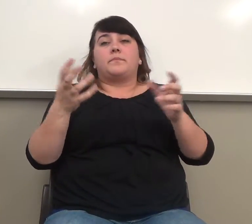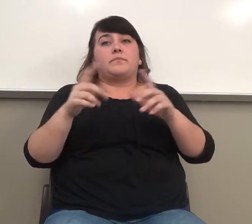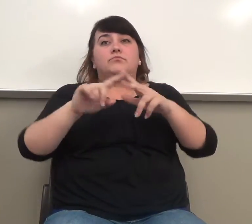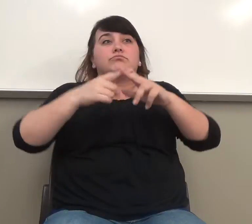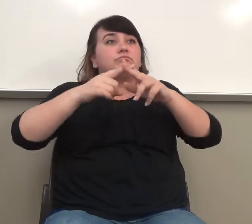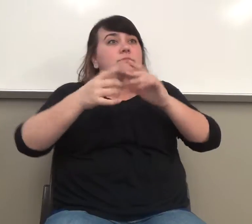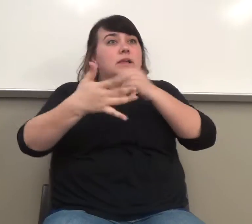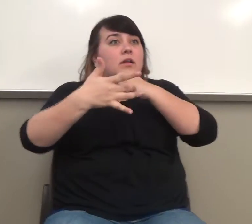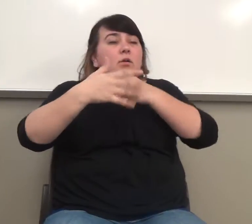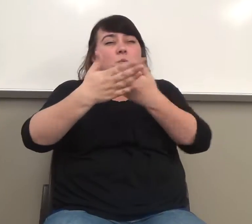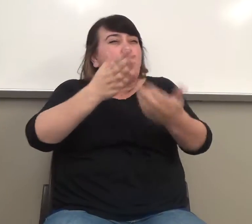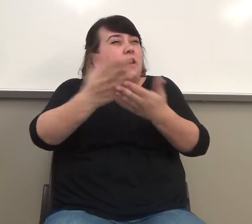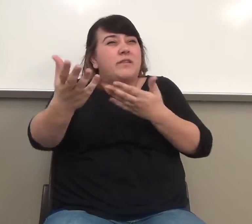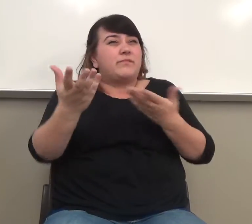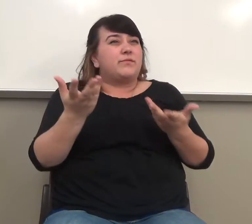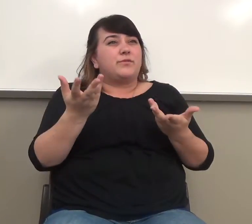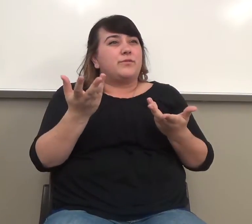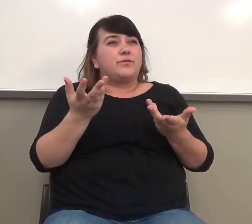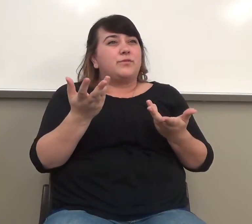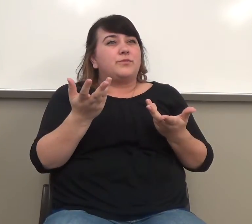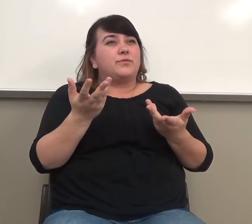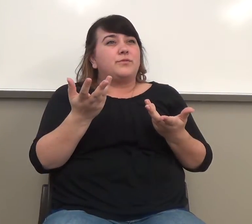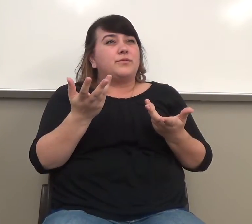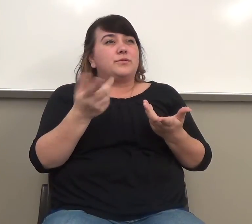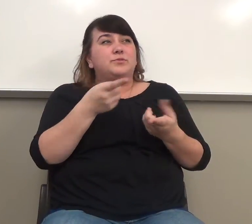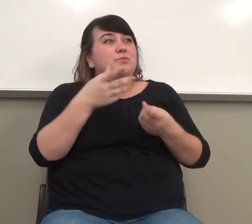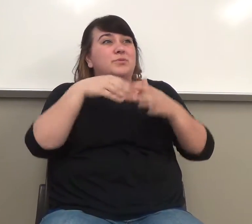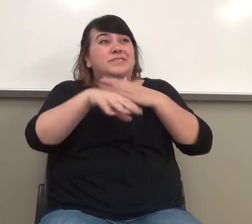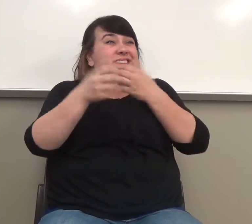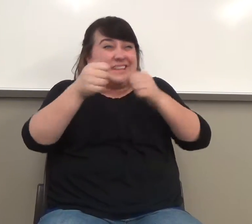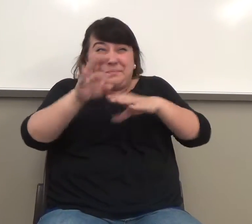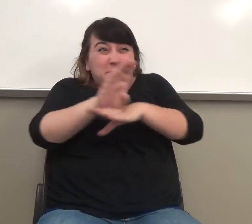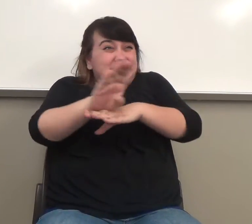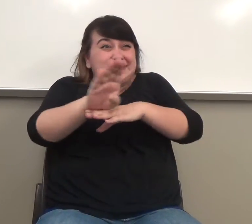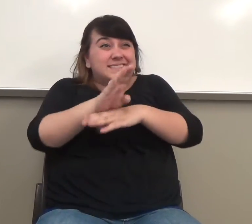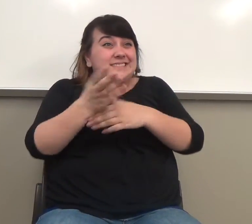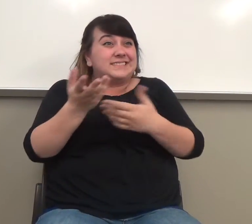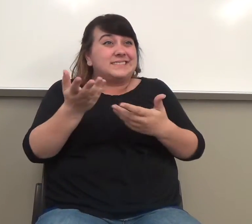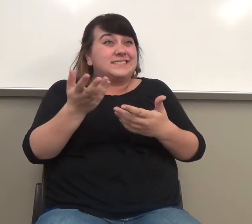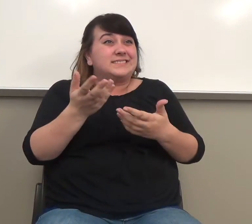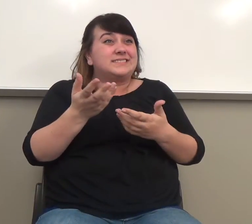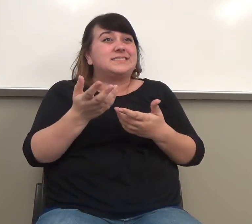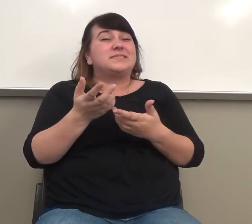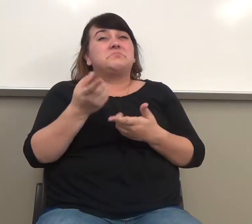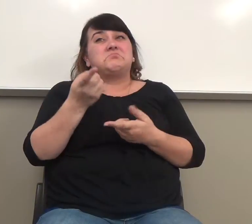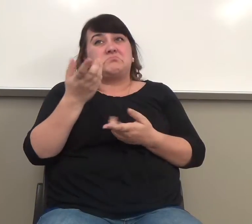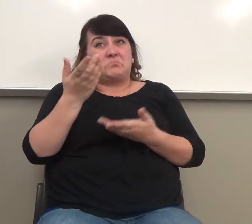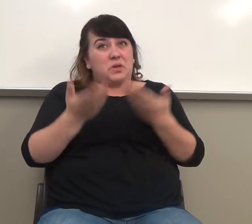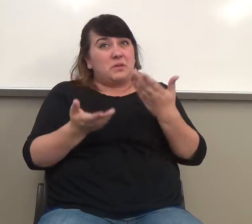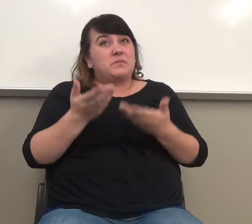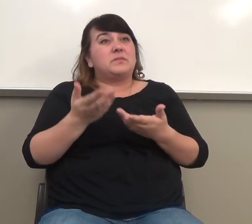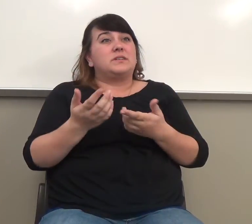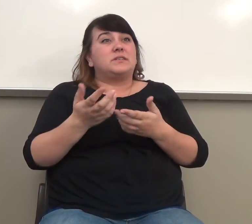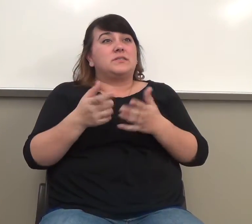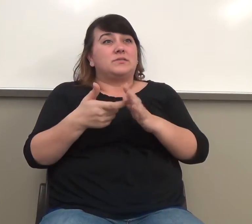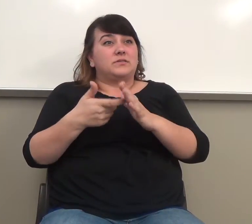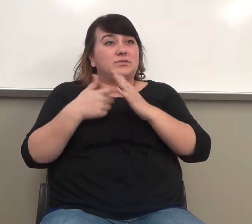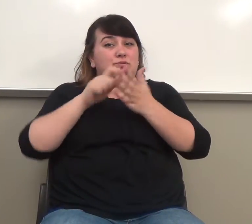you go into any business, you will probably be asked to write something about